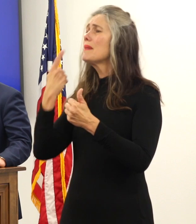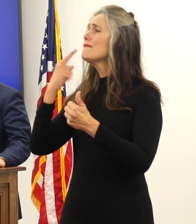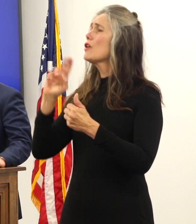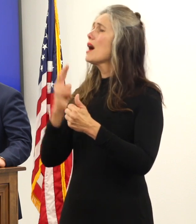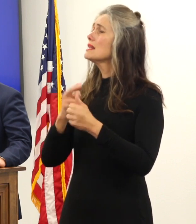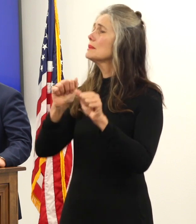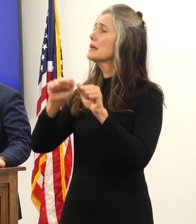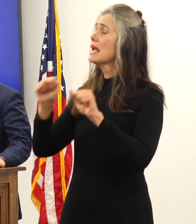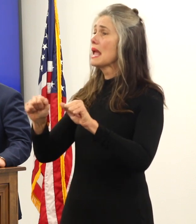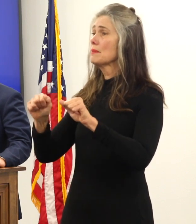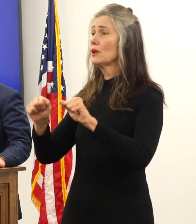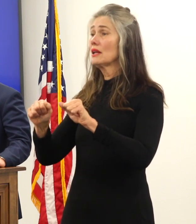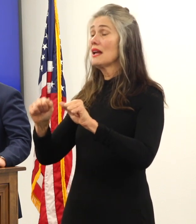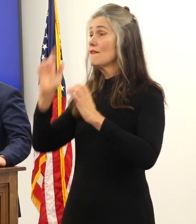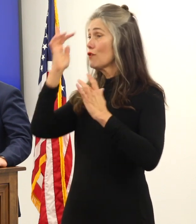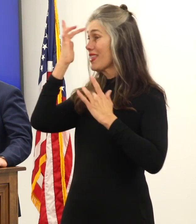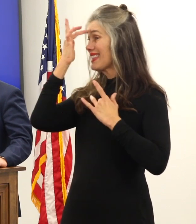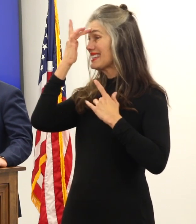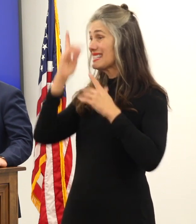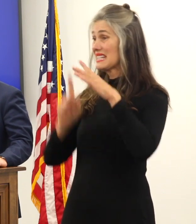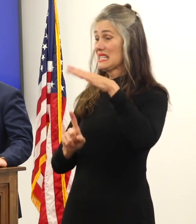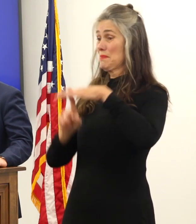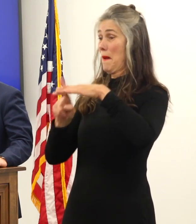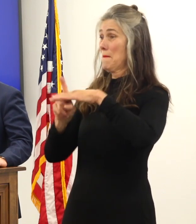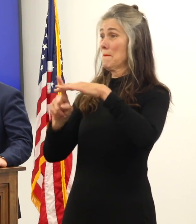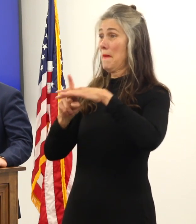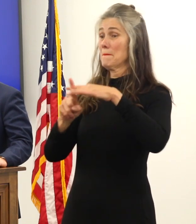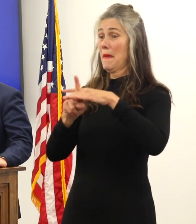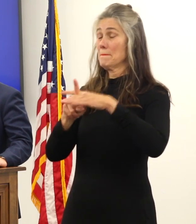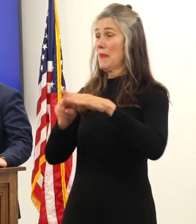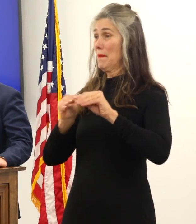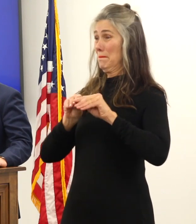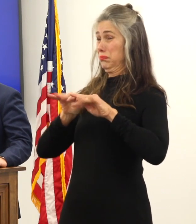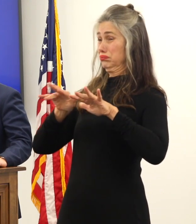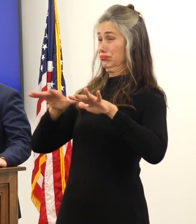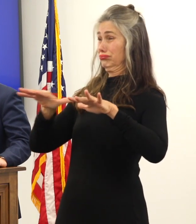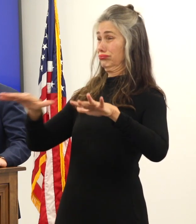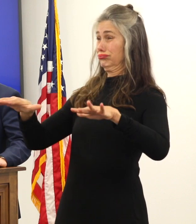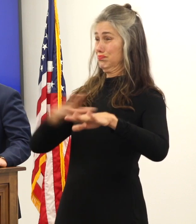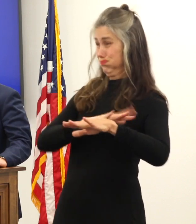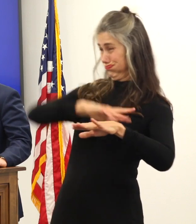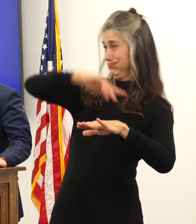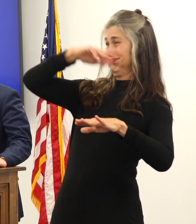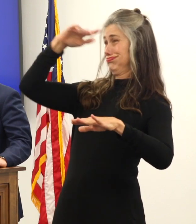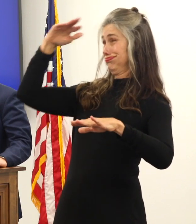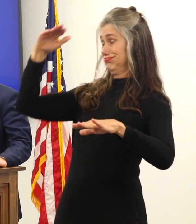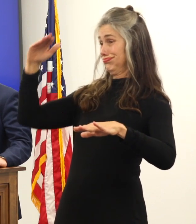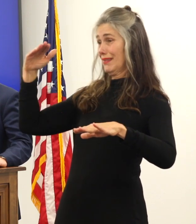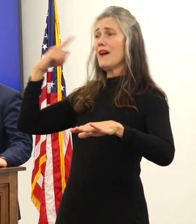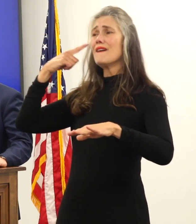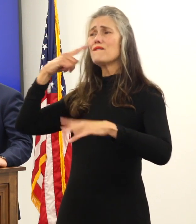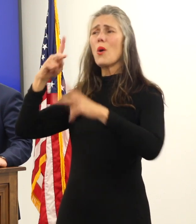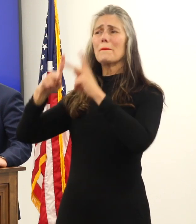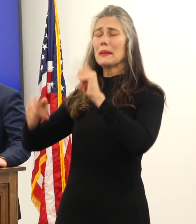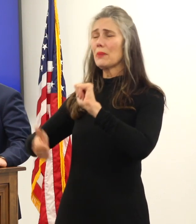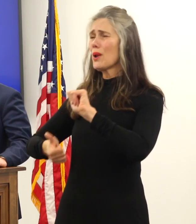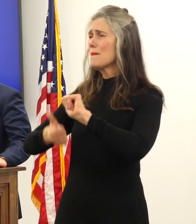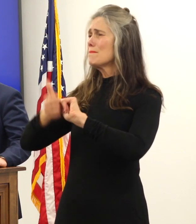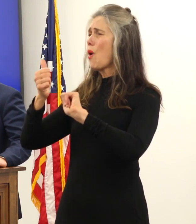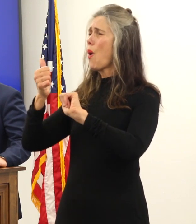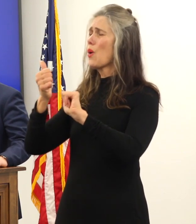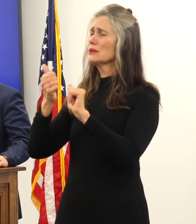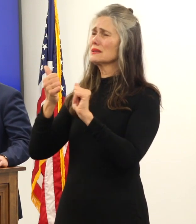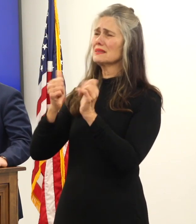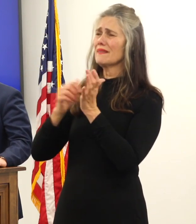so or the disease so we can take care of the sickest of the sick among us we need to all do our part